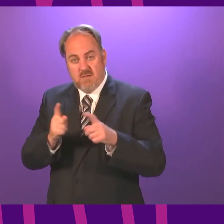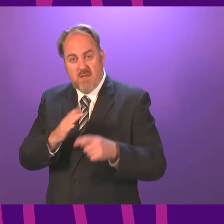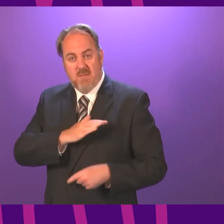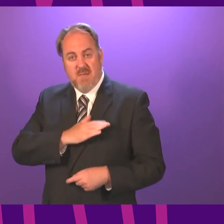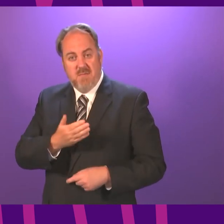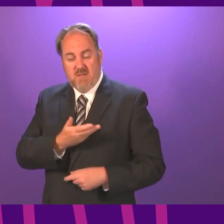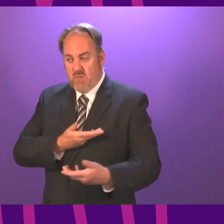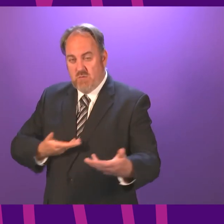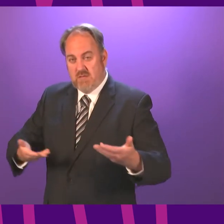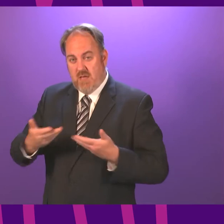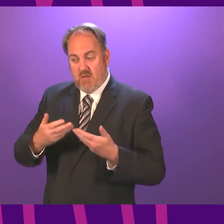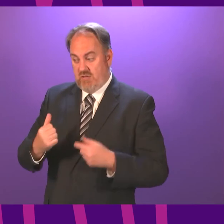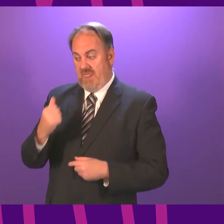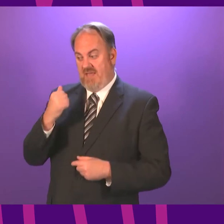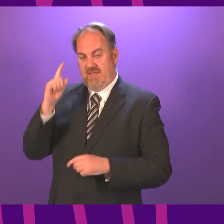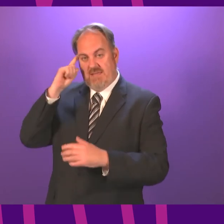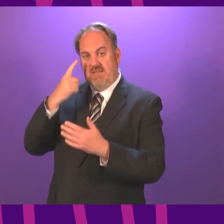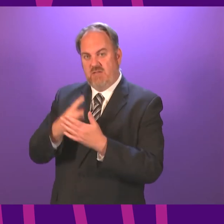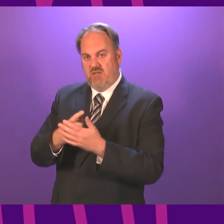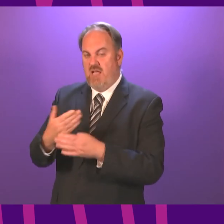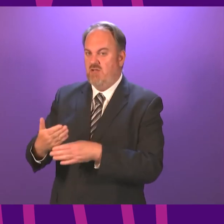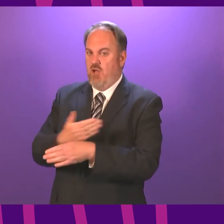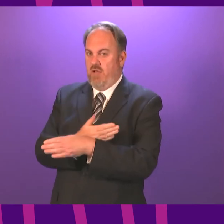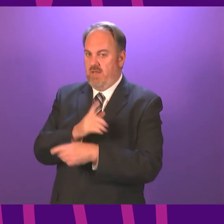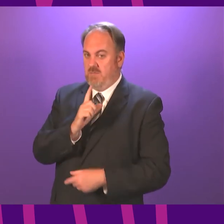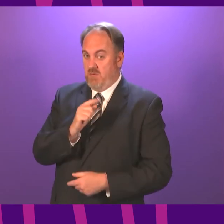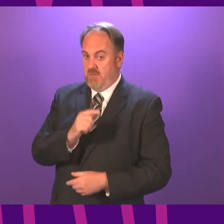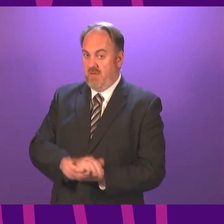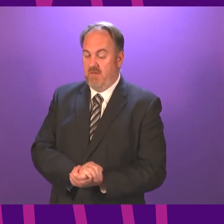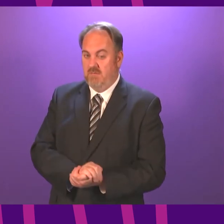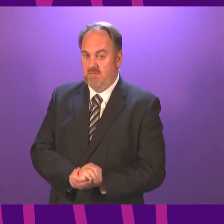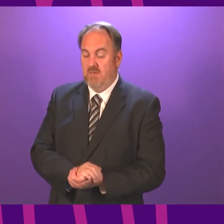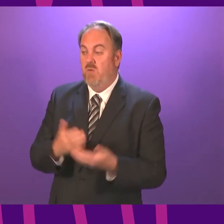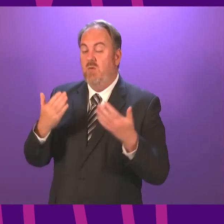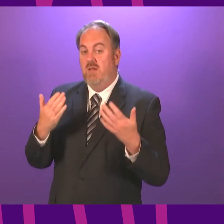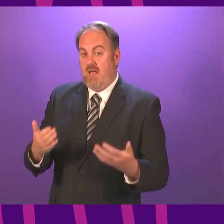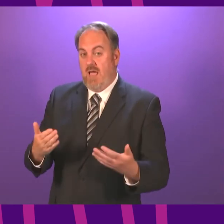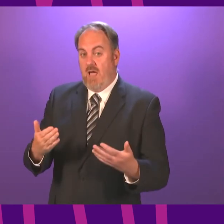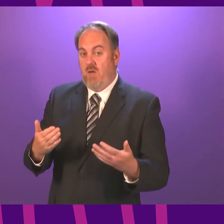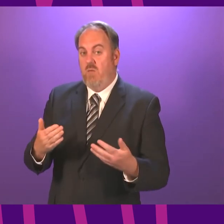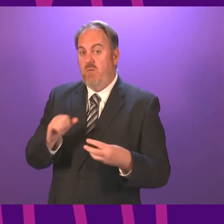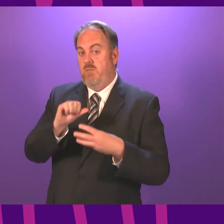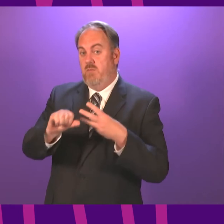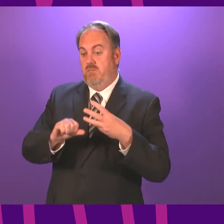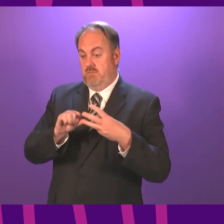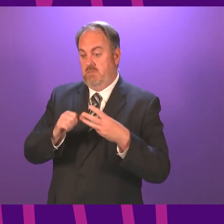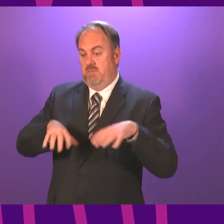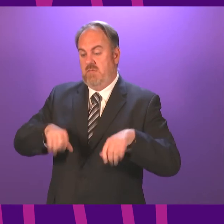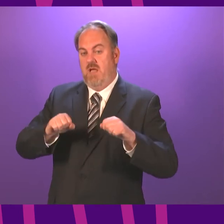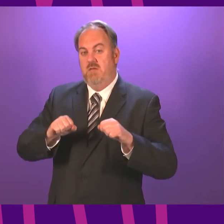decision in the Chamber at the earliest opportunity. And we will now move to topical questions.